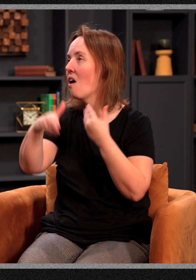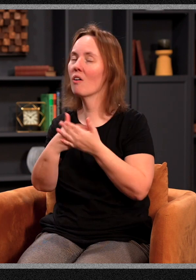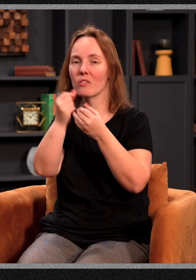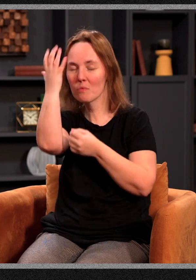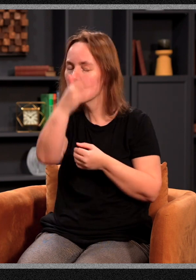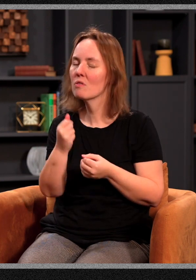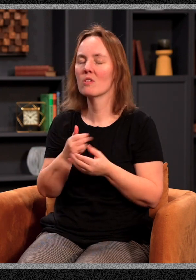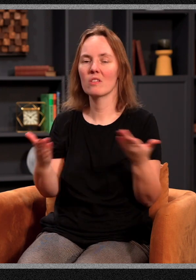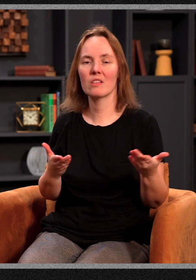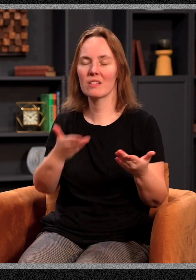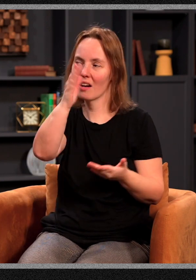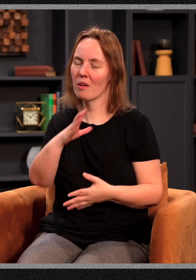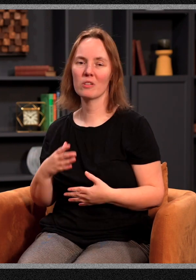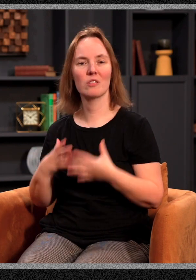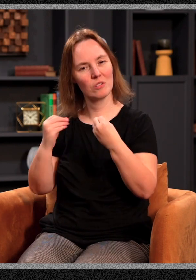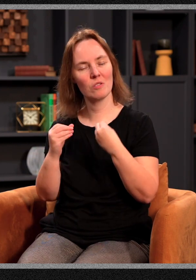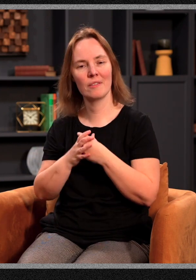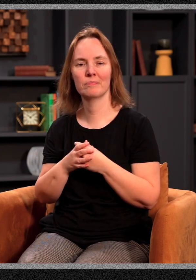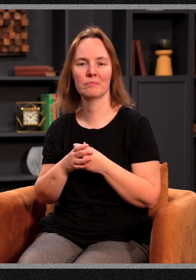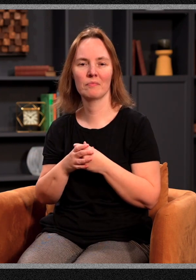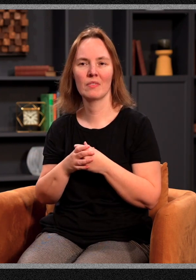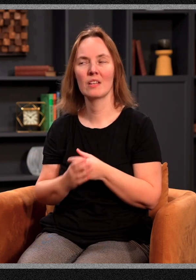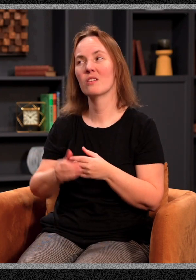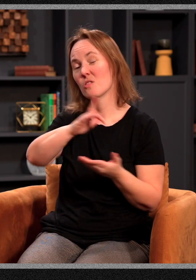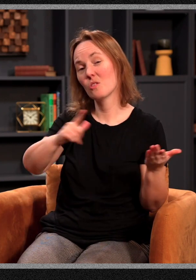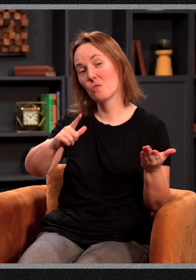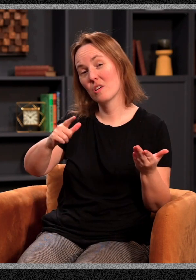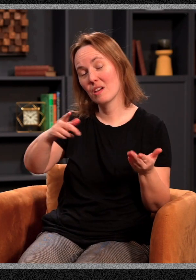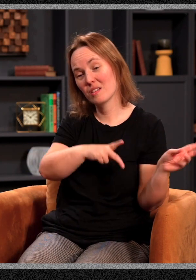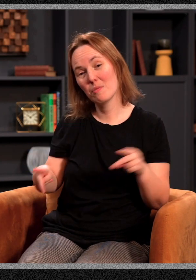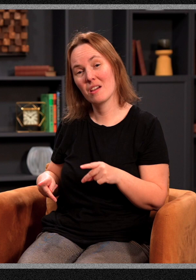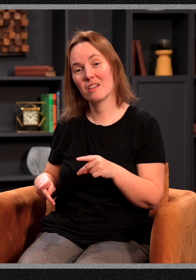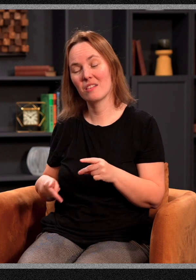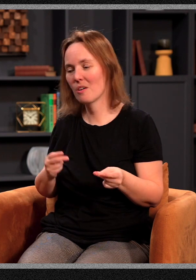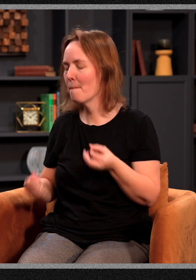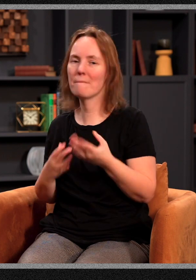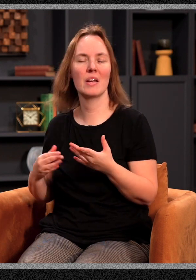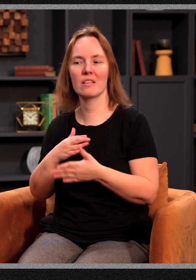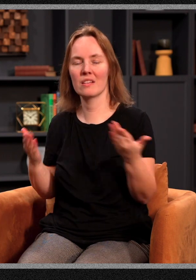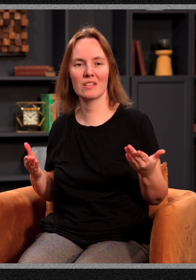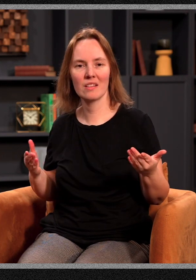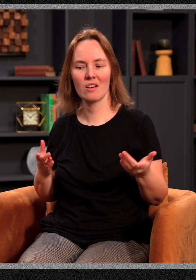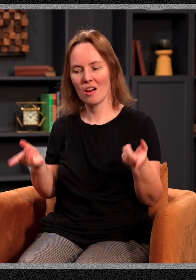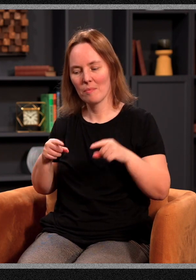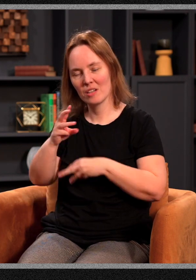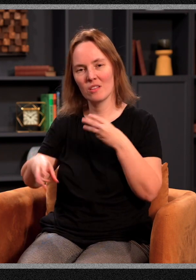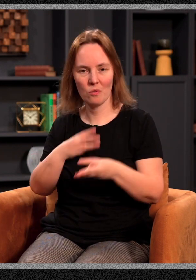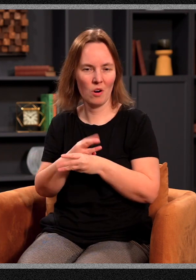what the Lord wants to restore. And so the Lord has a plan, and there are many sovereign things that are going on in the world. And it can seem like a lot of